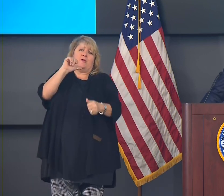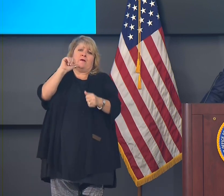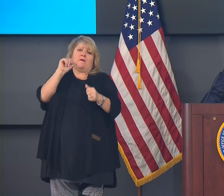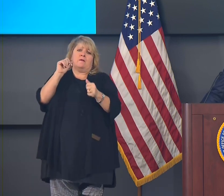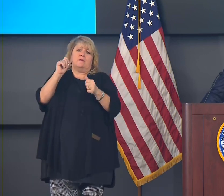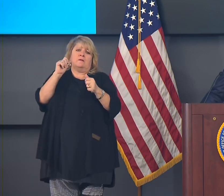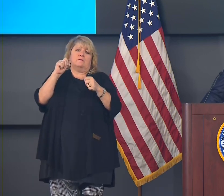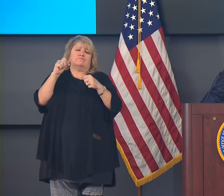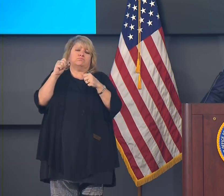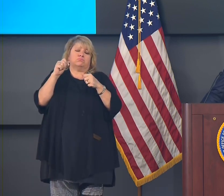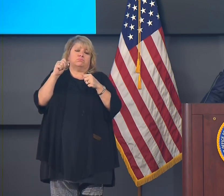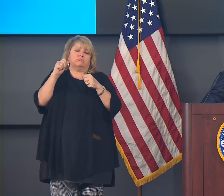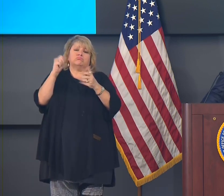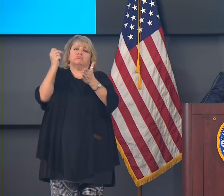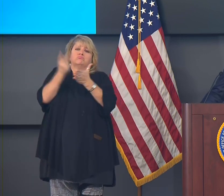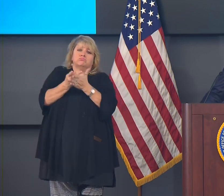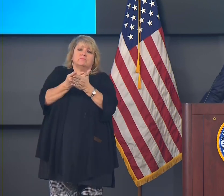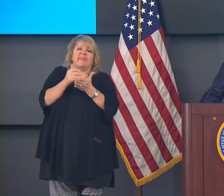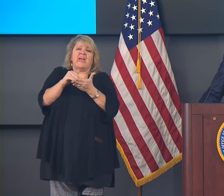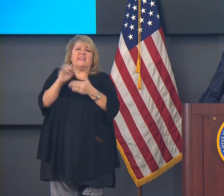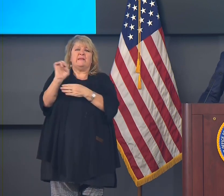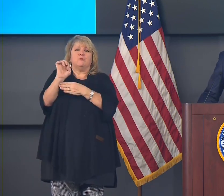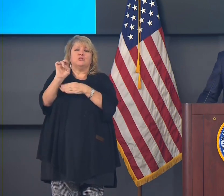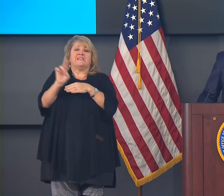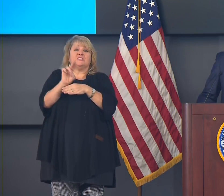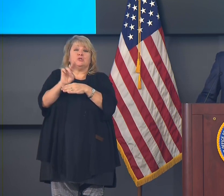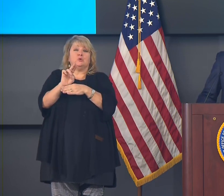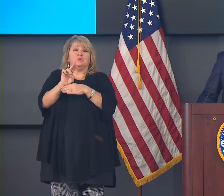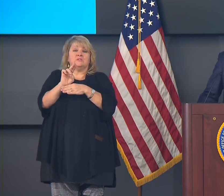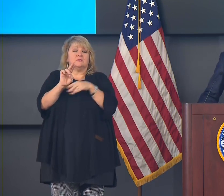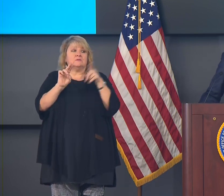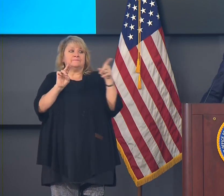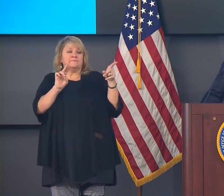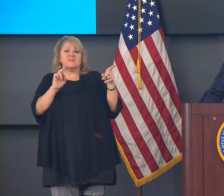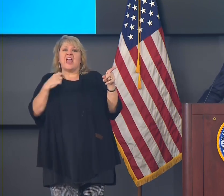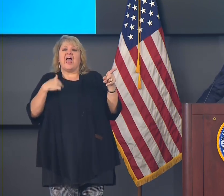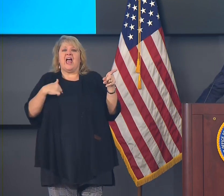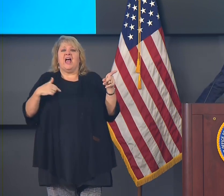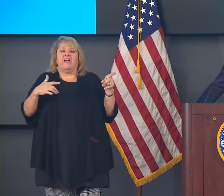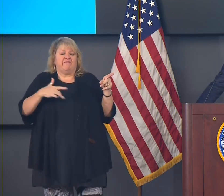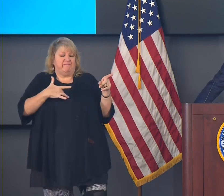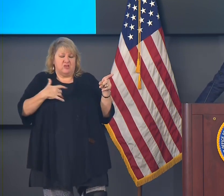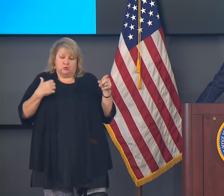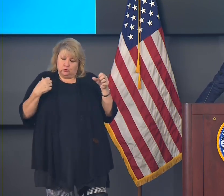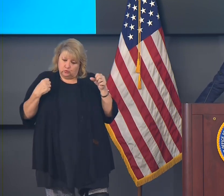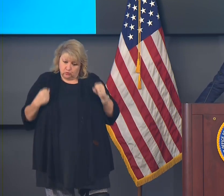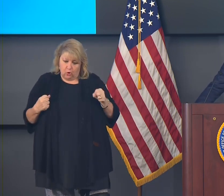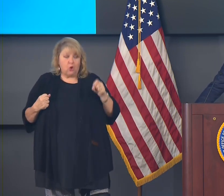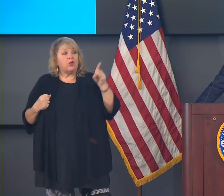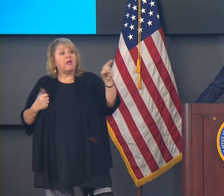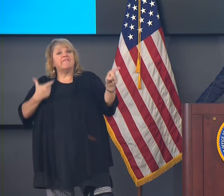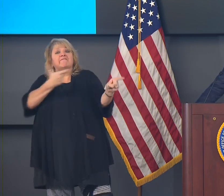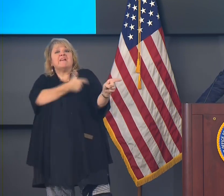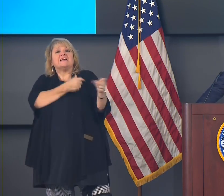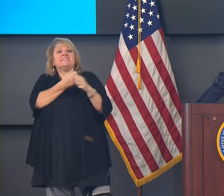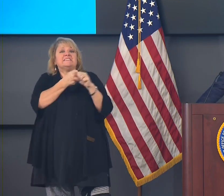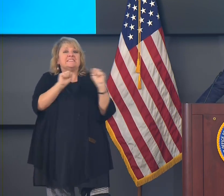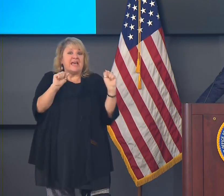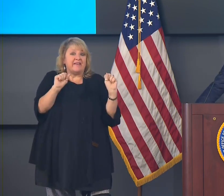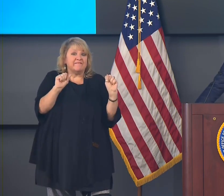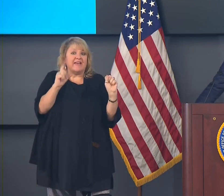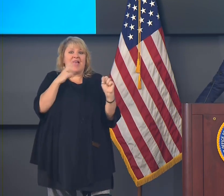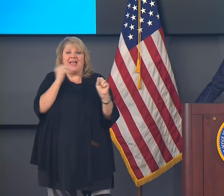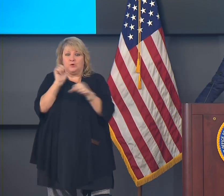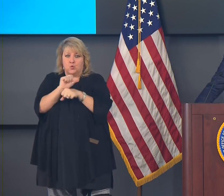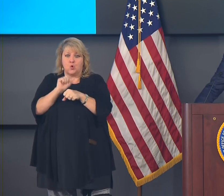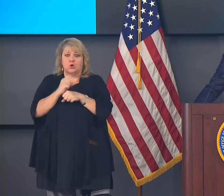for a particular vaccine, that that vaccine will be safe and it will be effective. And I hope that my